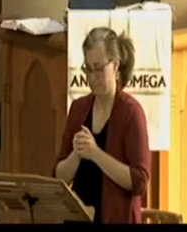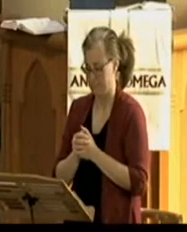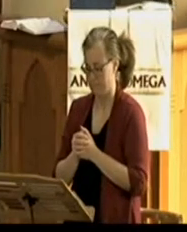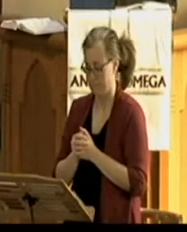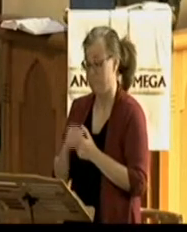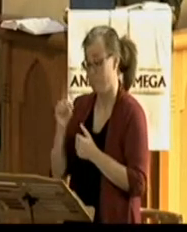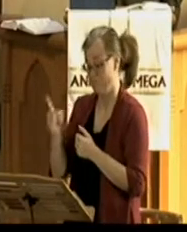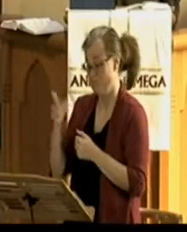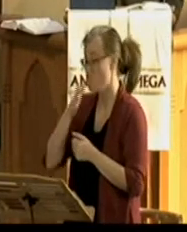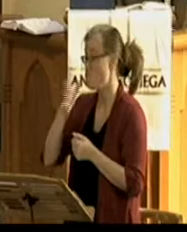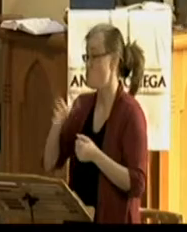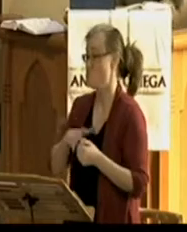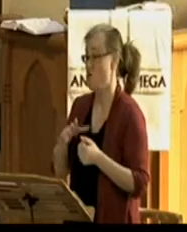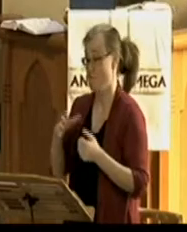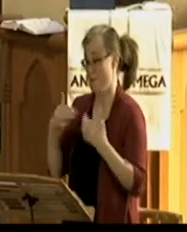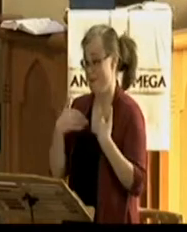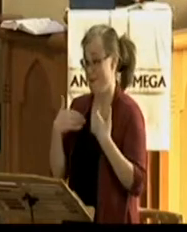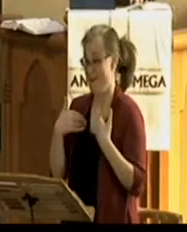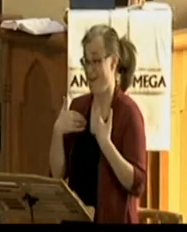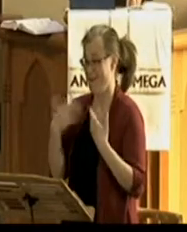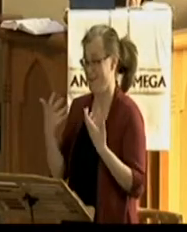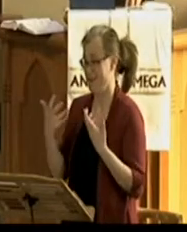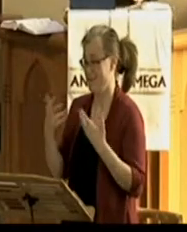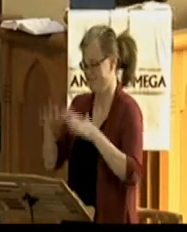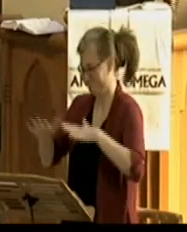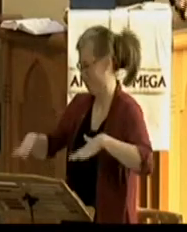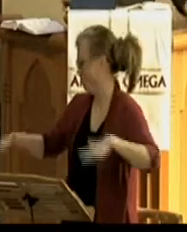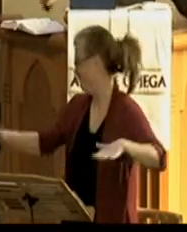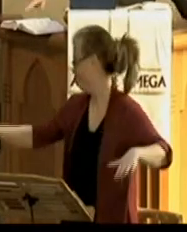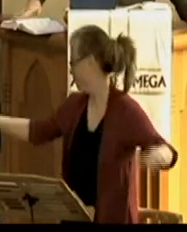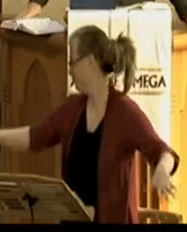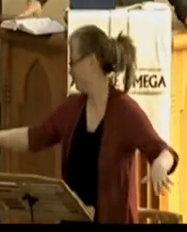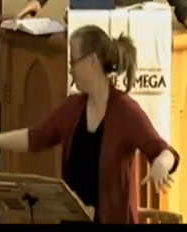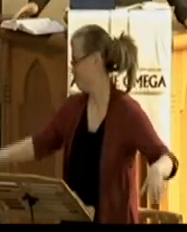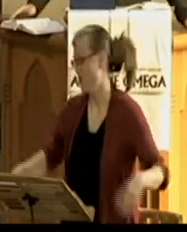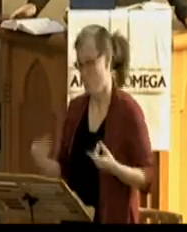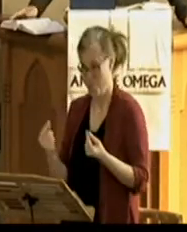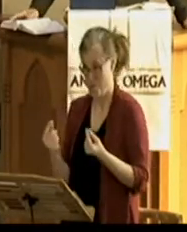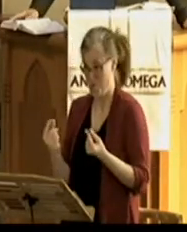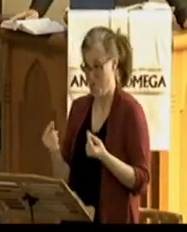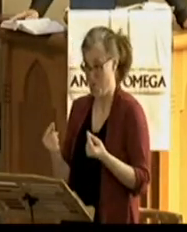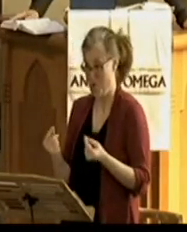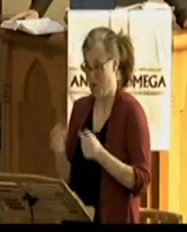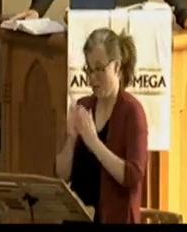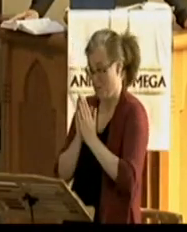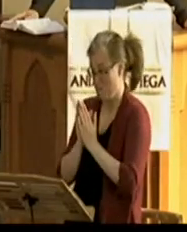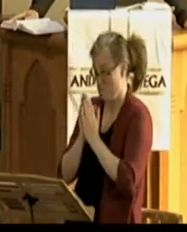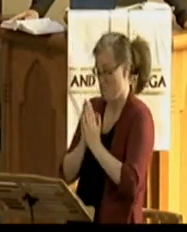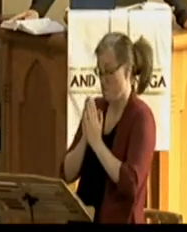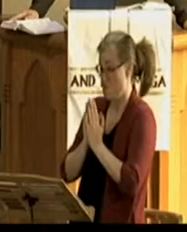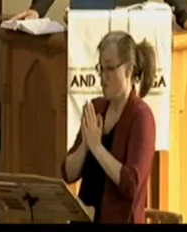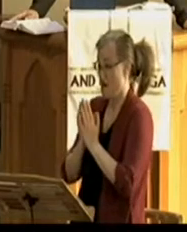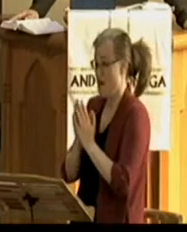out from the family. And now verse 24 tells us, Thomas was not with them when Jesus came.